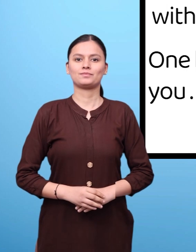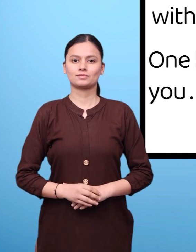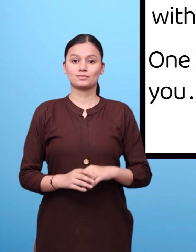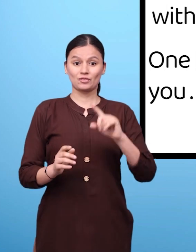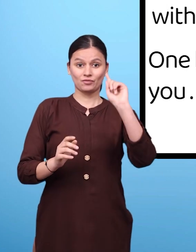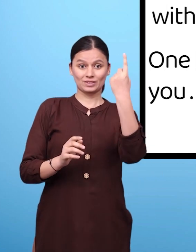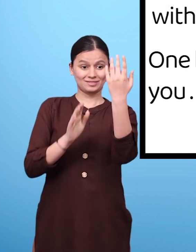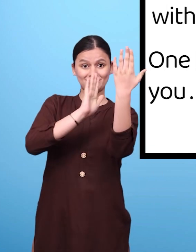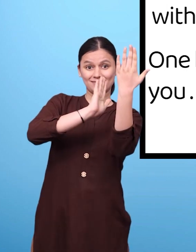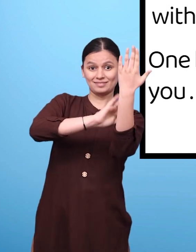we have a drum